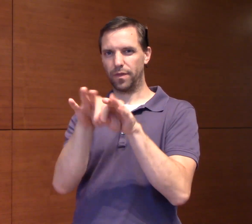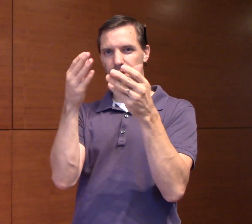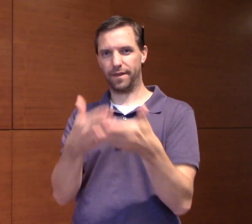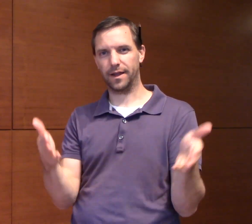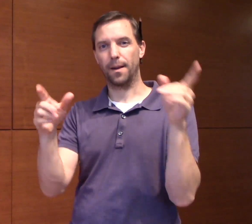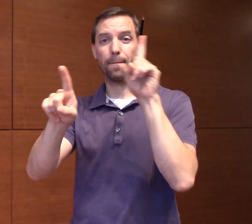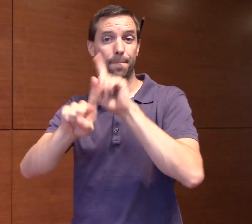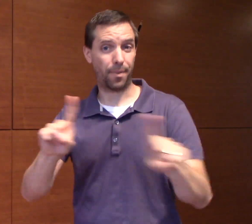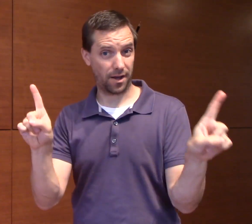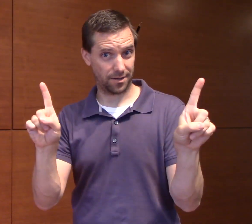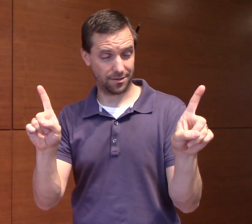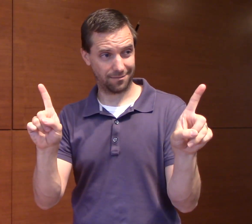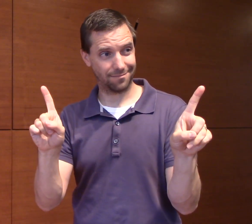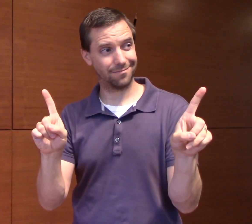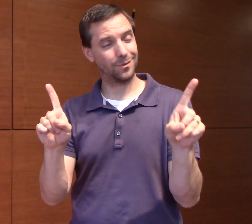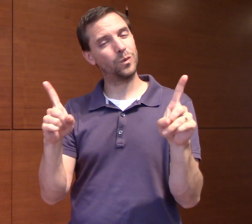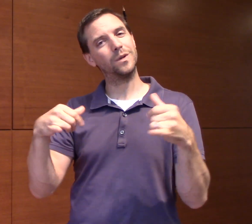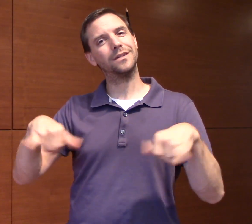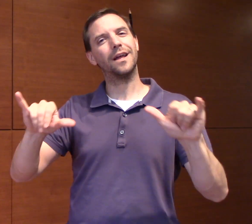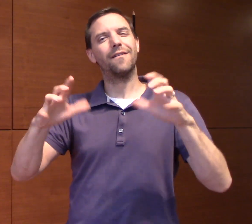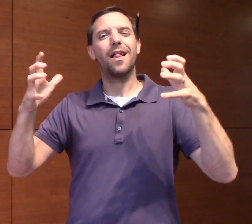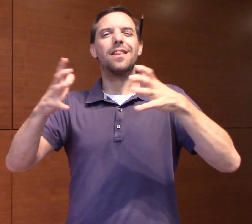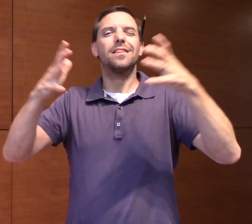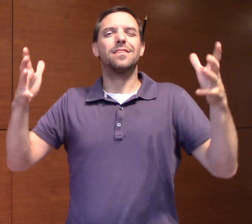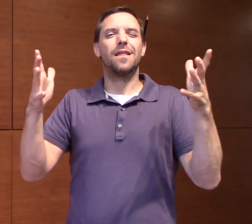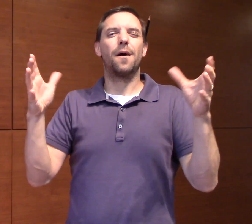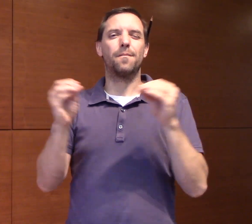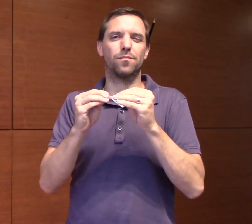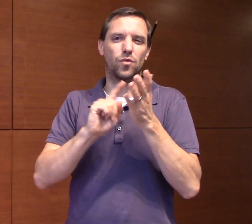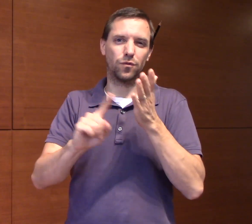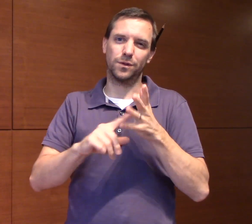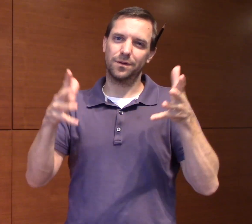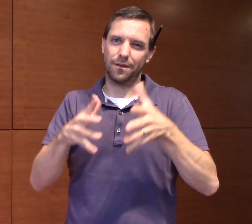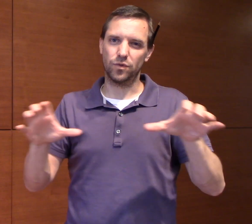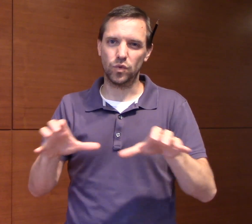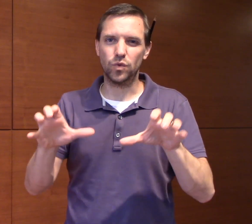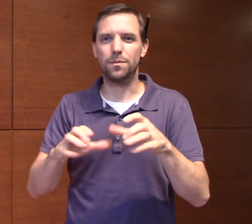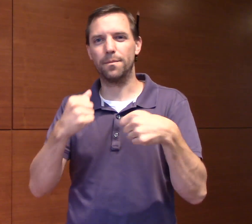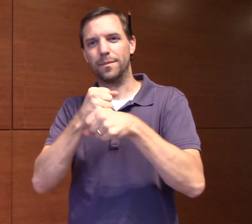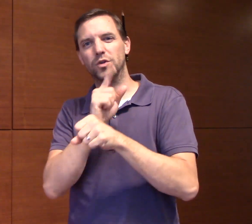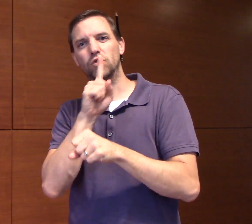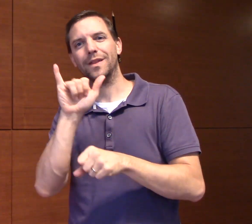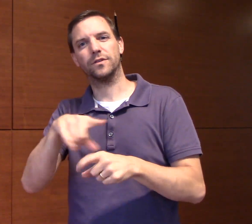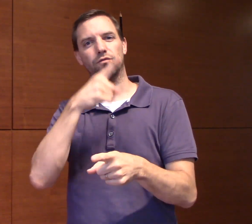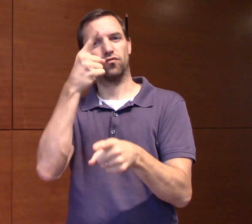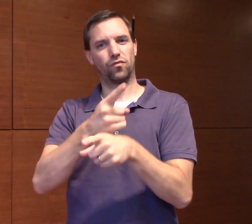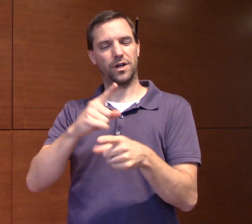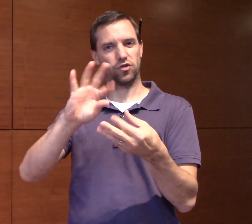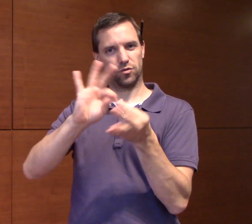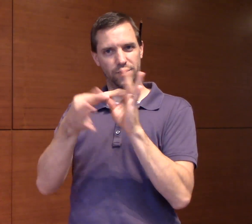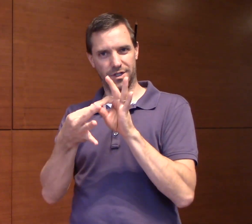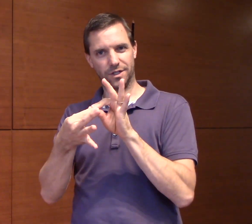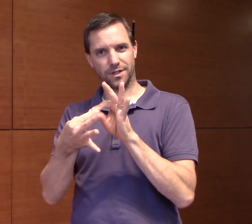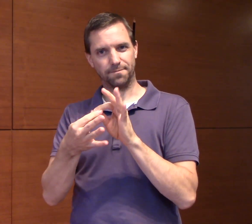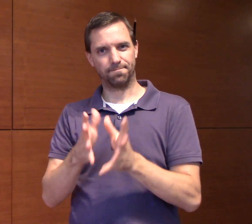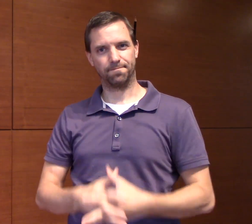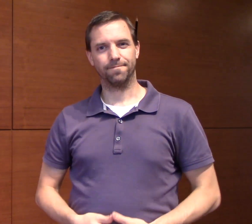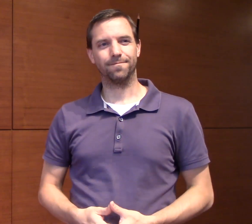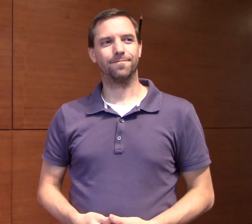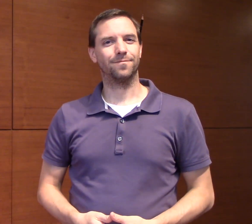the most important priority is the establishment of a strong first language, but there's a lot more research left to do to make